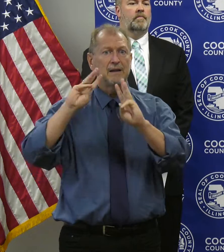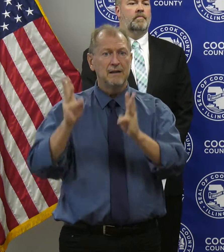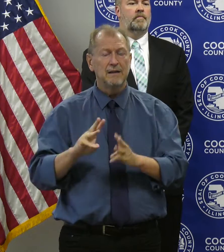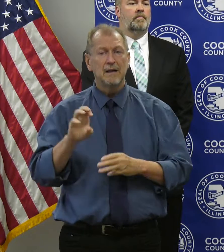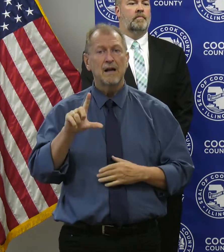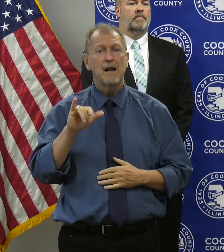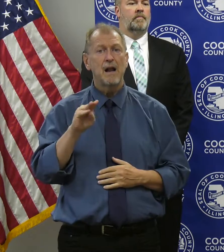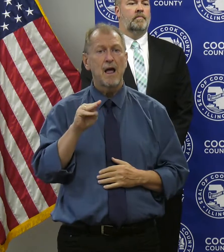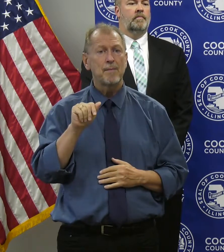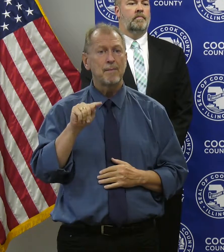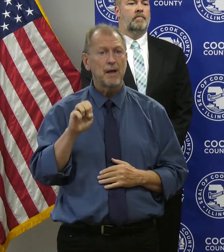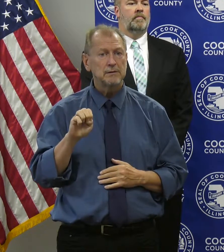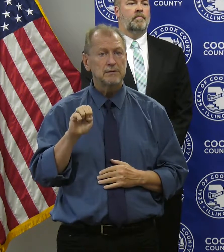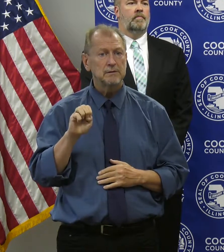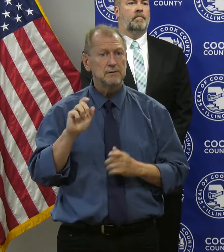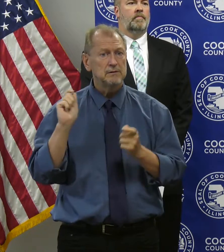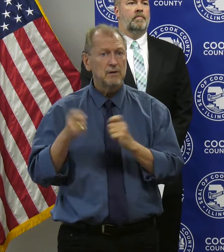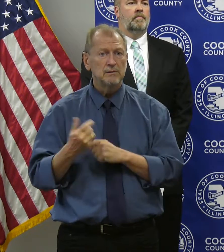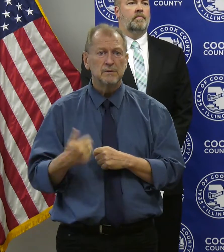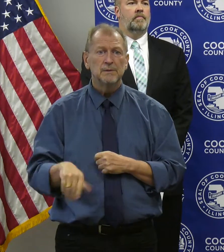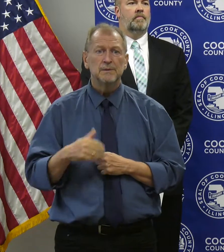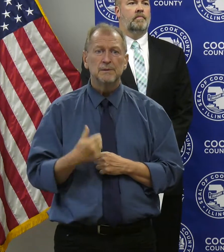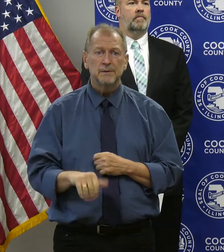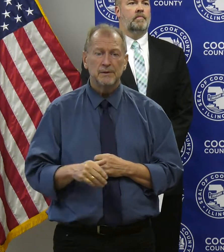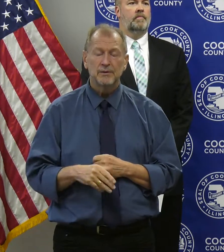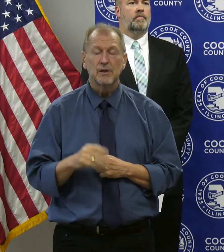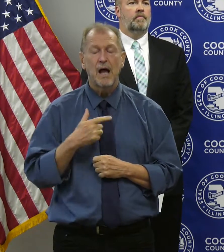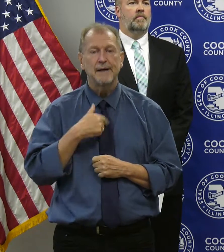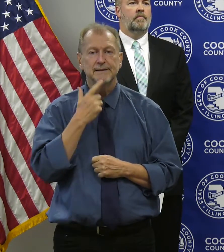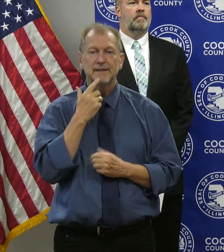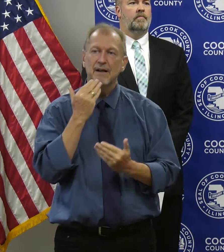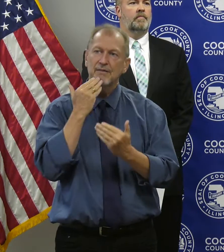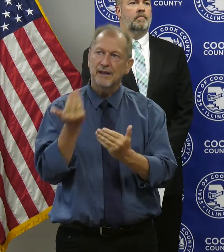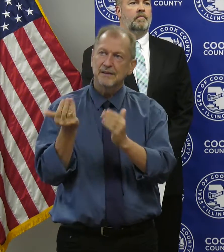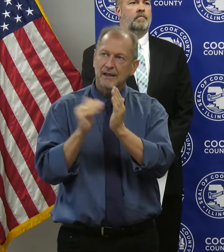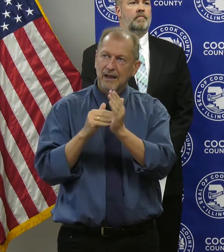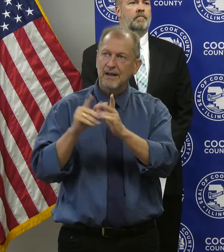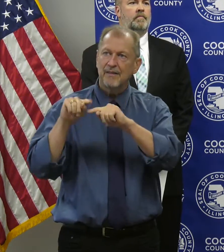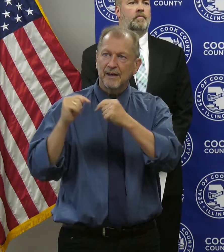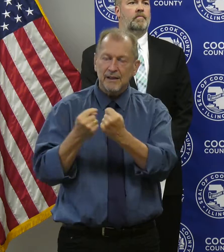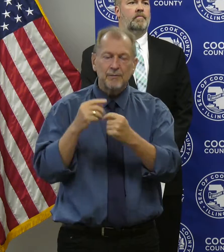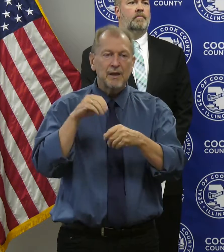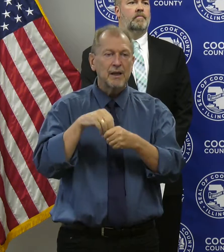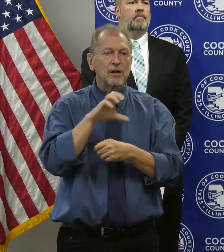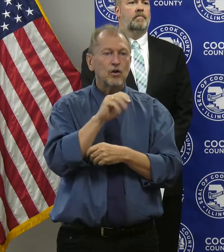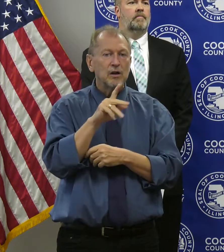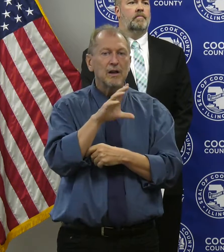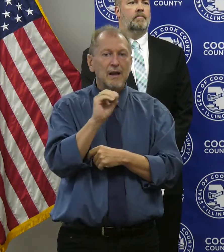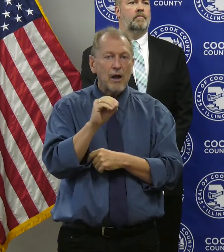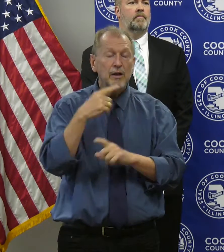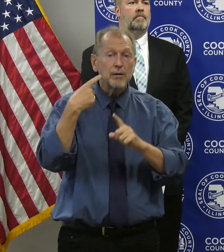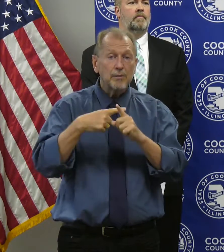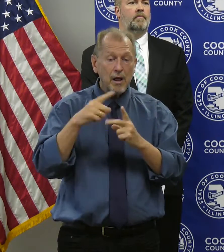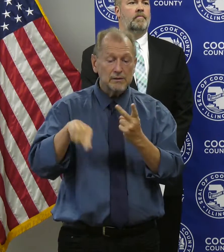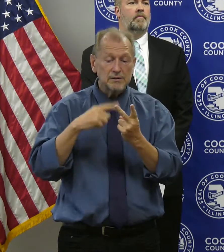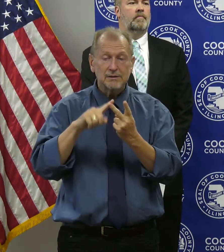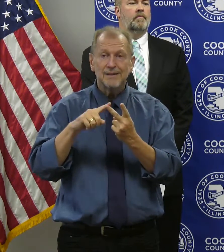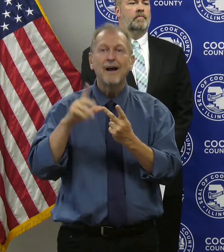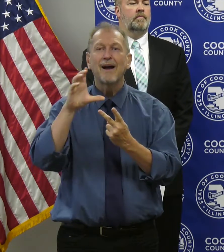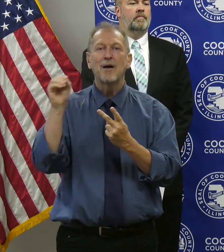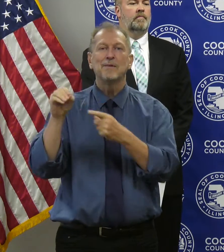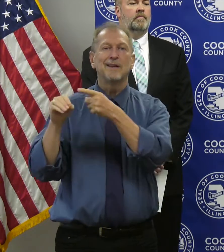hurricanes, for example. I'd like to reiterate my gratitude to the teams across Cook County that made this possible, as well as People's Gas,